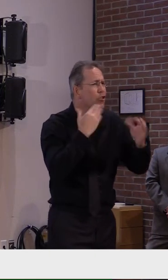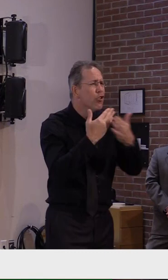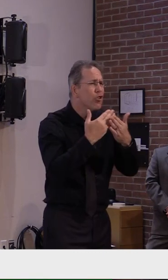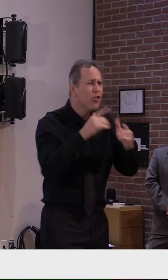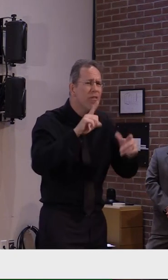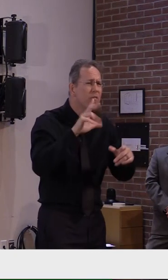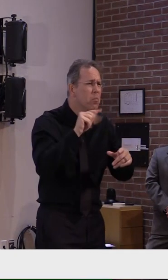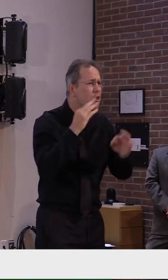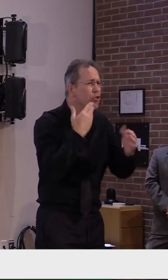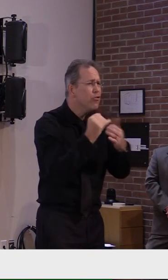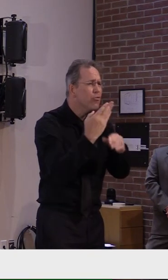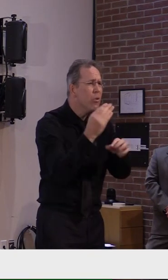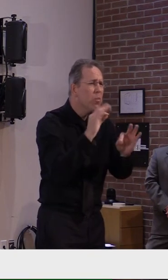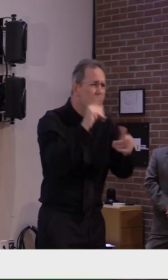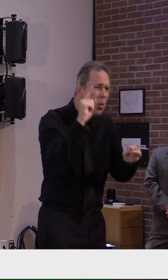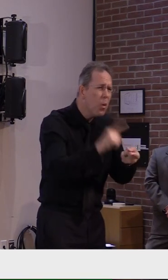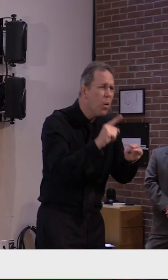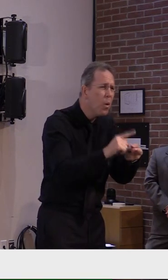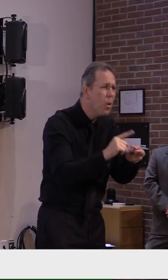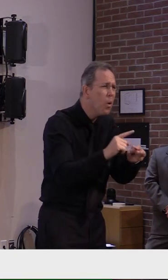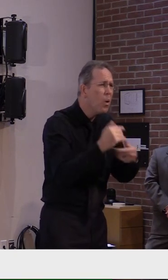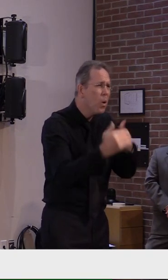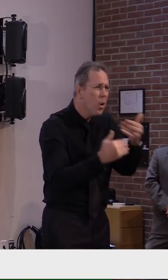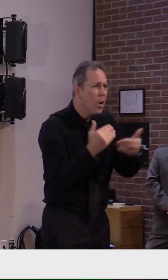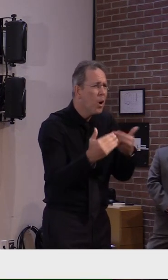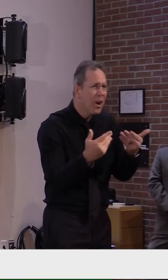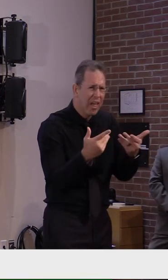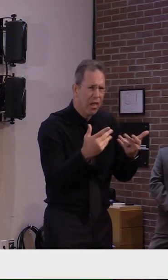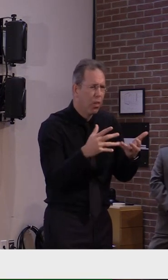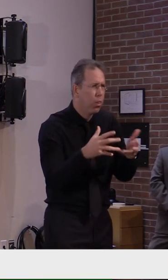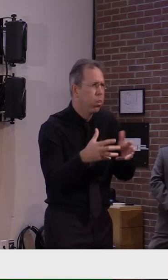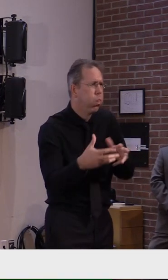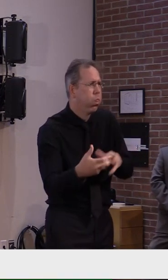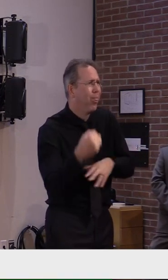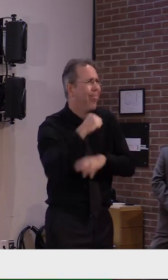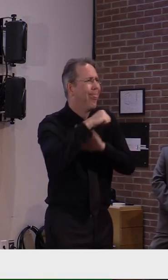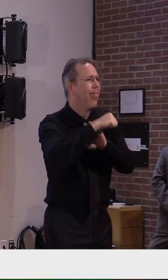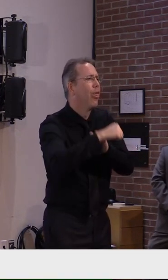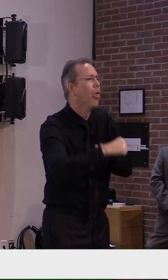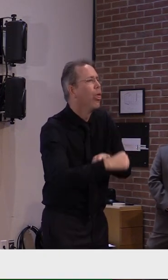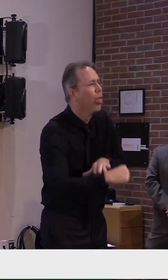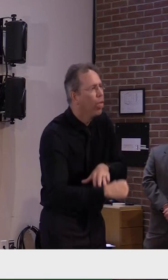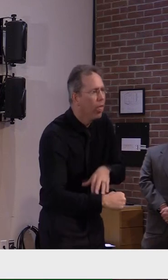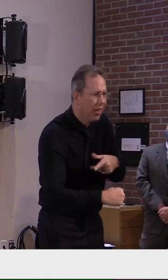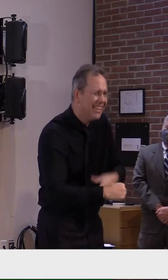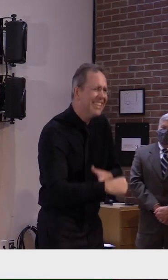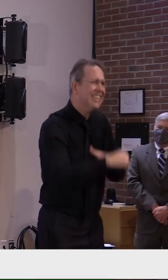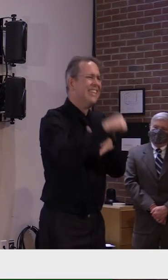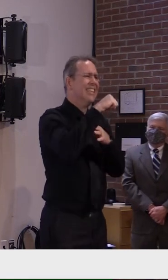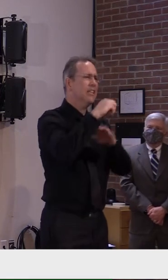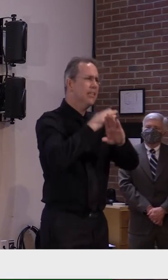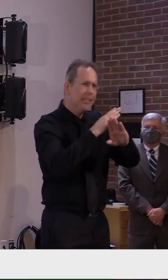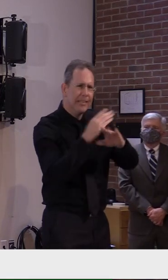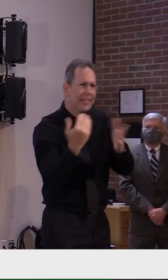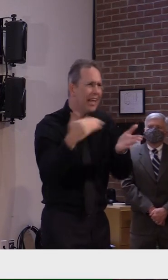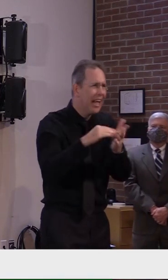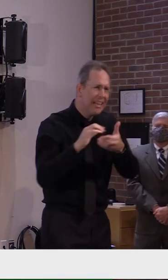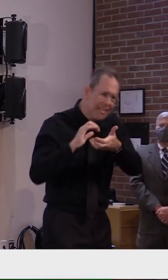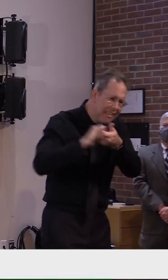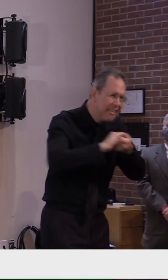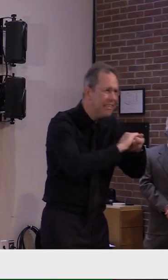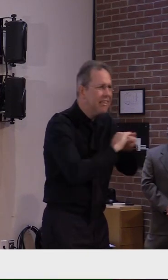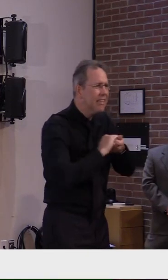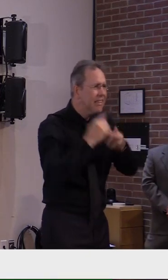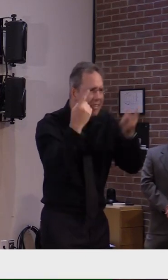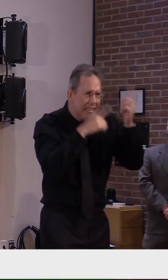we can get it again if we all pull together and pull in the same direction. Just for a little bit longer. You know, we can see the finish line ahead of us and it's not